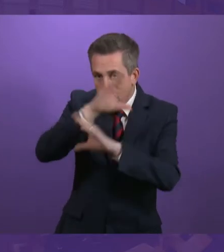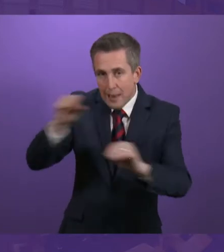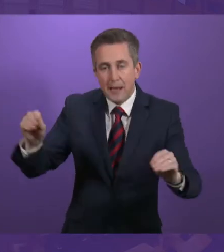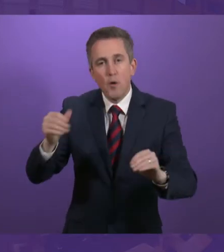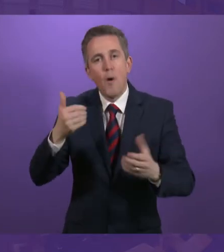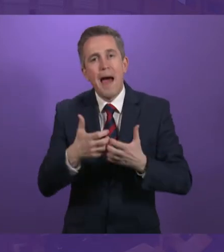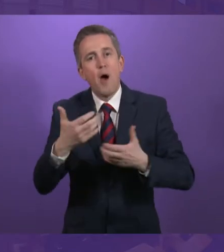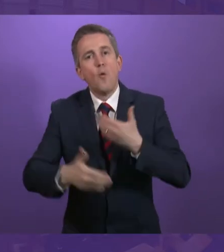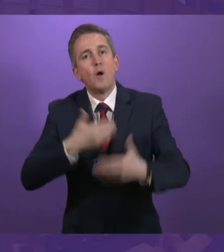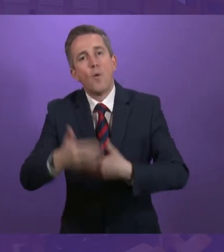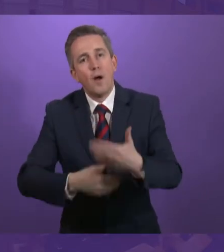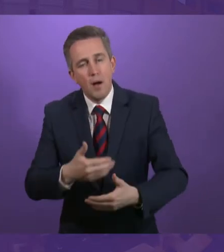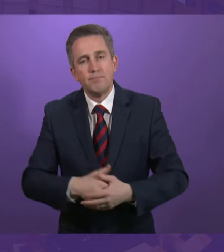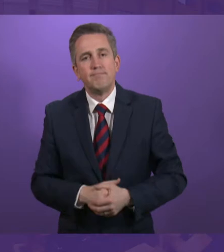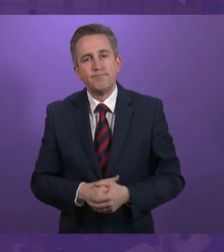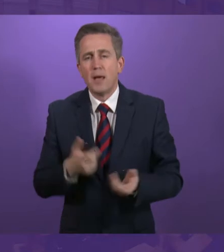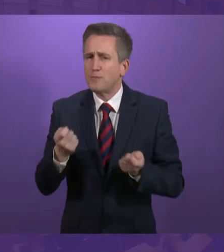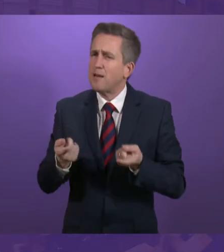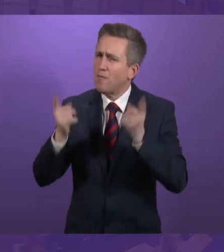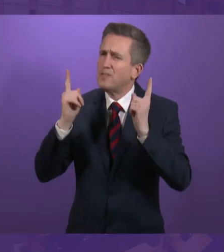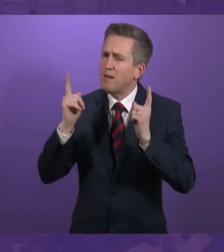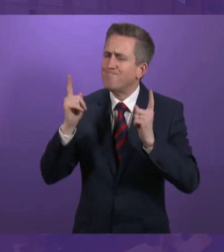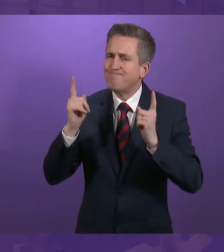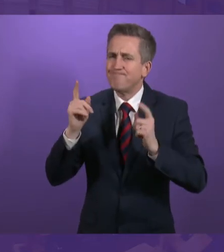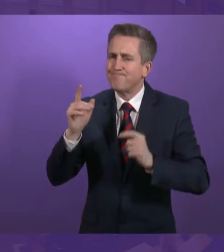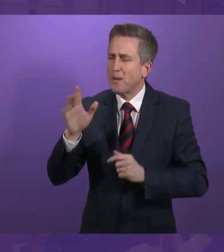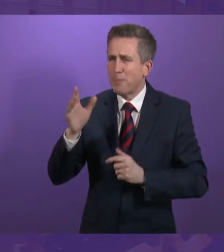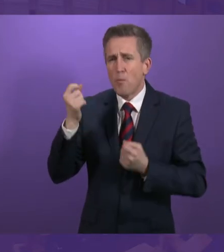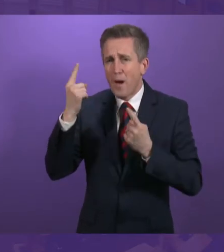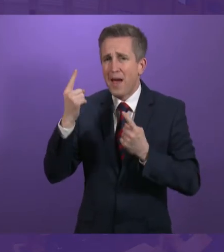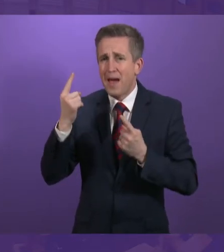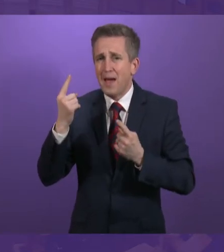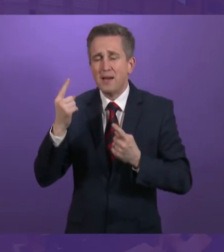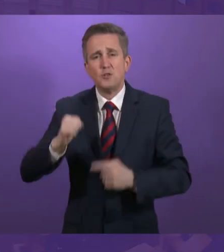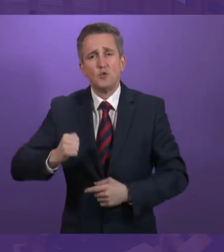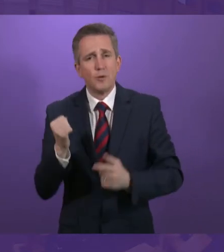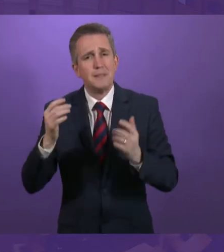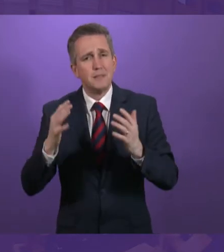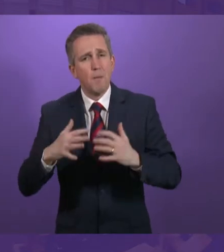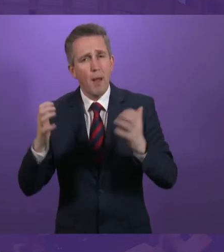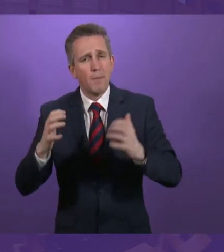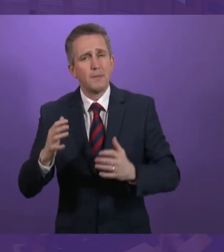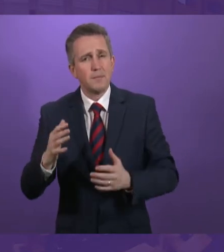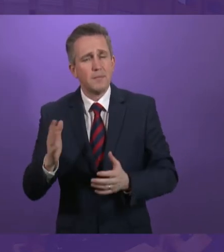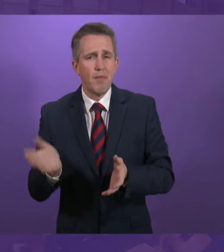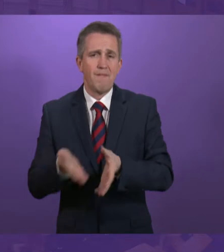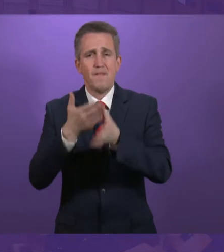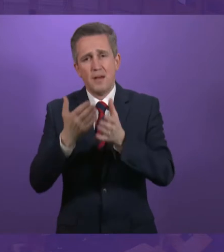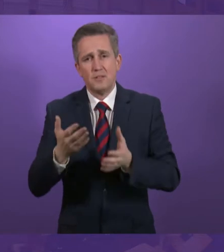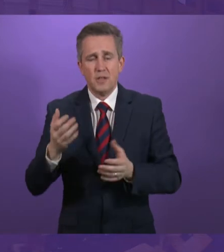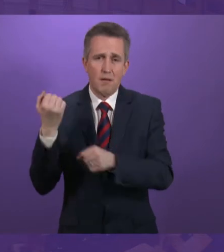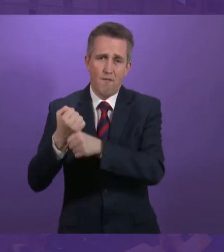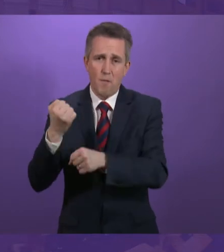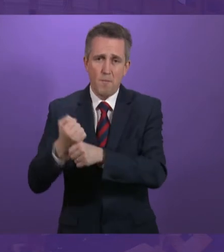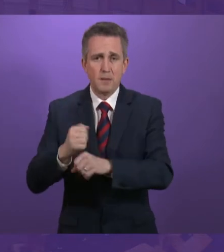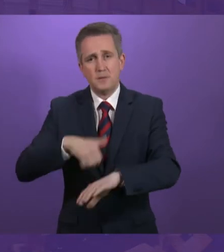our progress. Presiding officer we shouldn't forget that we are the first government to begin the partial separation of a highly integrated